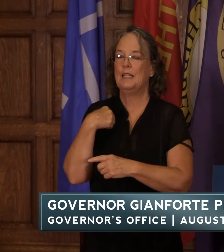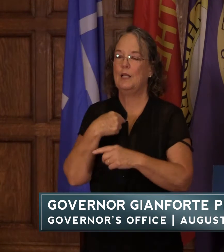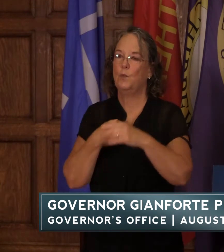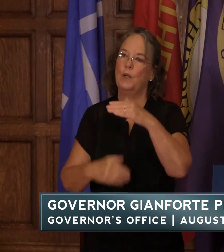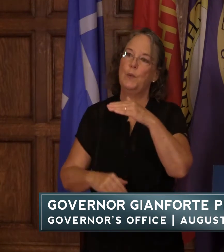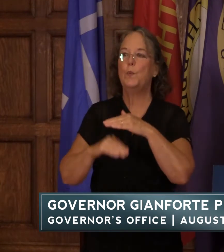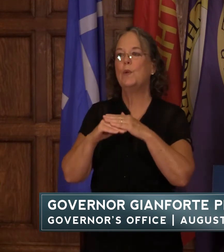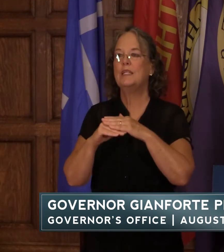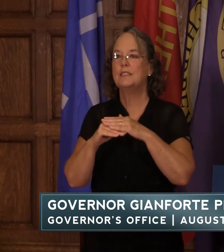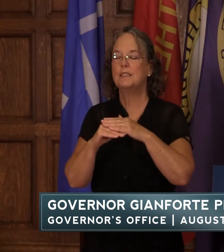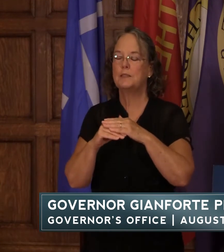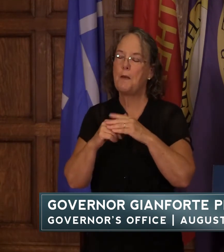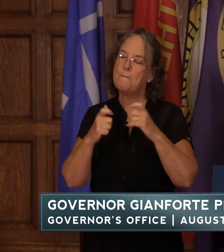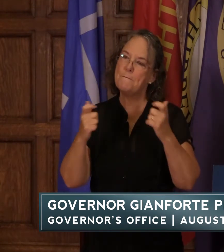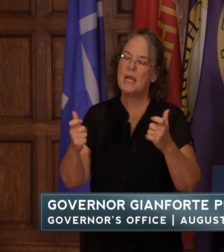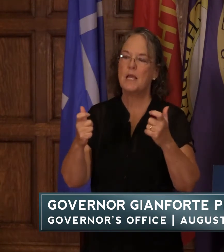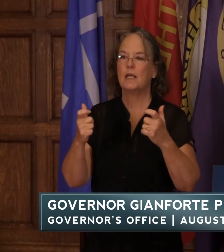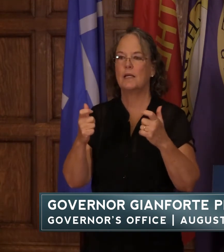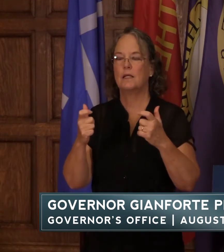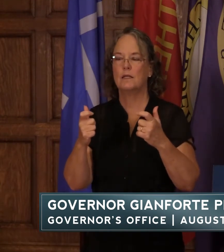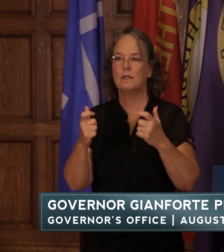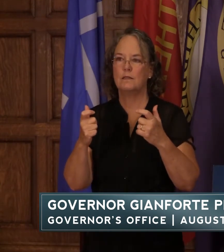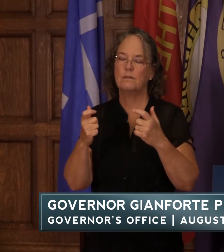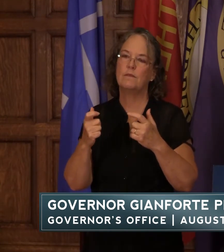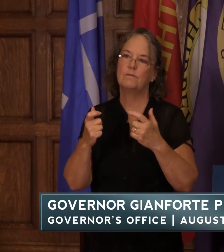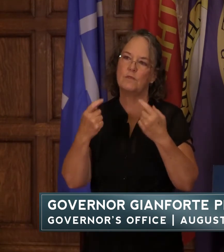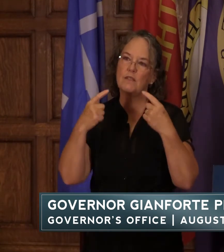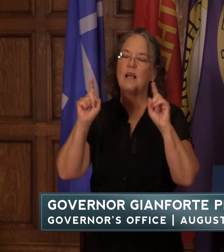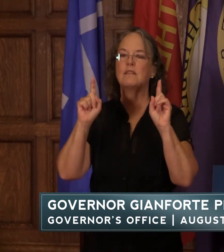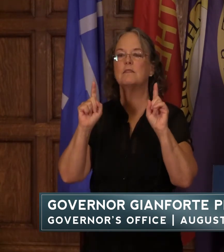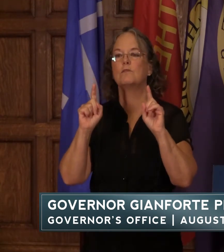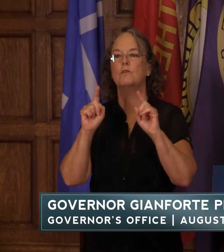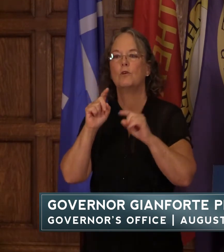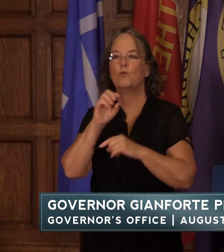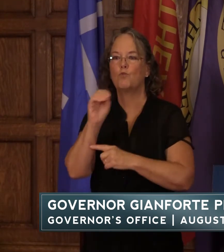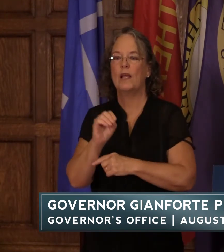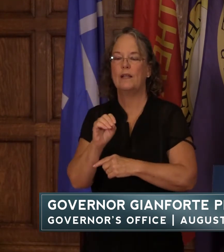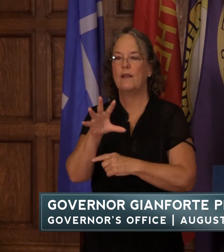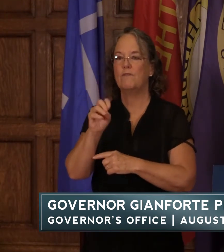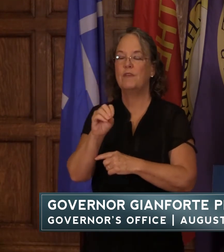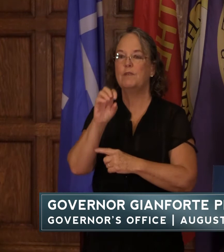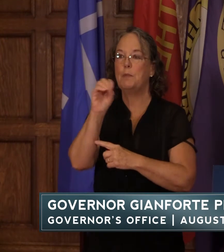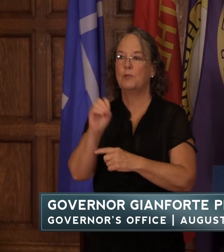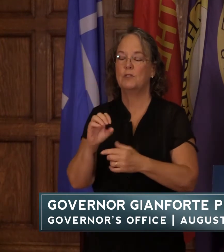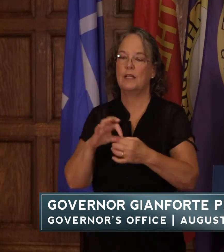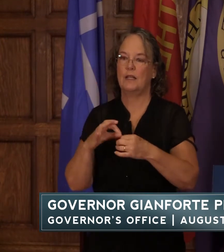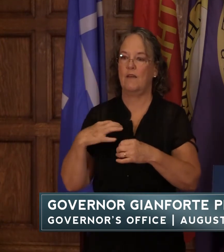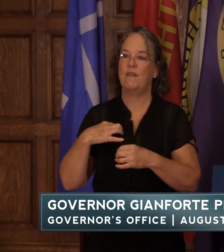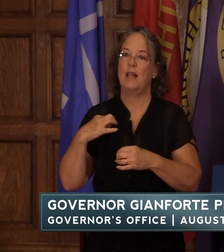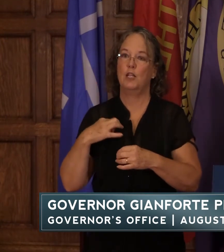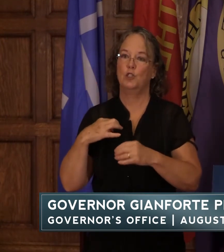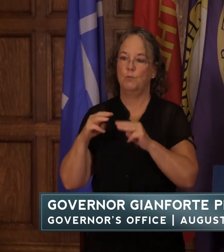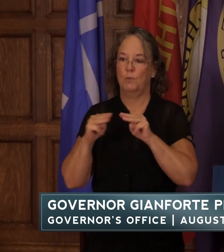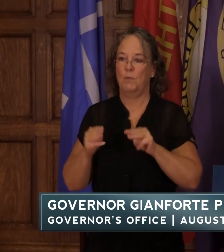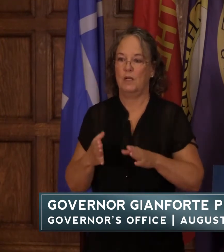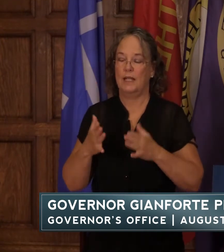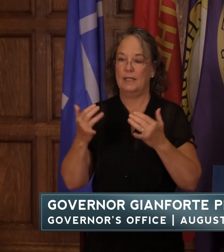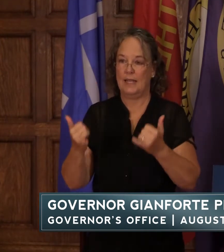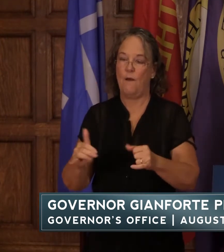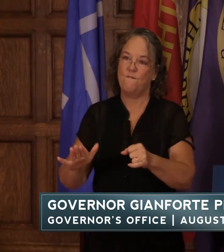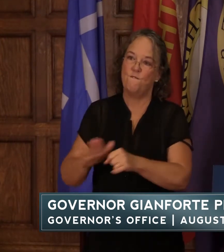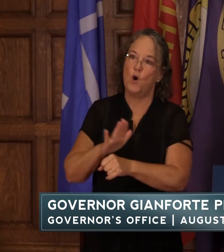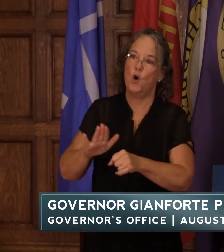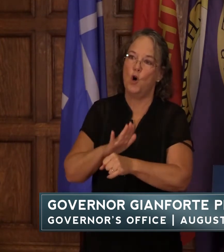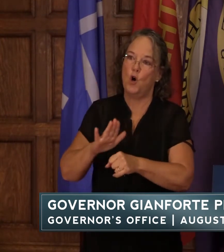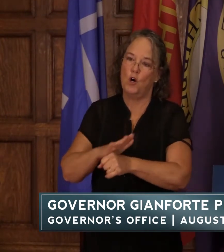a major milestone with more than 50 percent of eligible montanans now fully vaccinated from covet